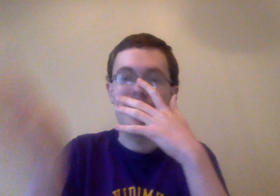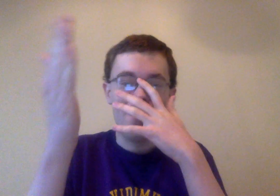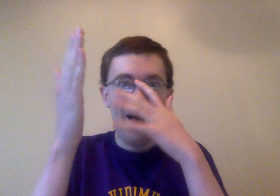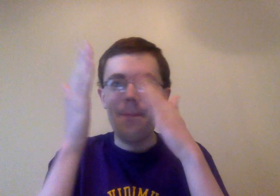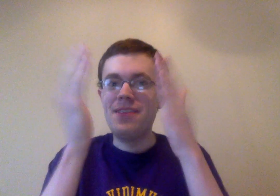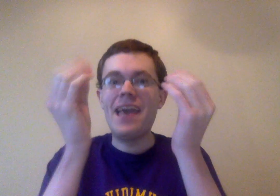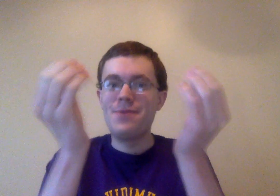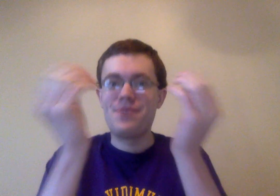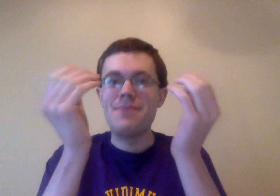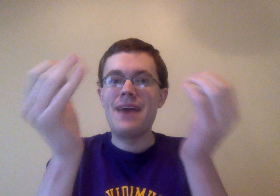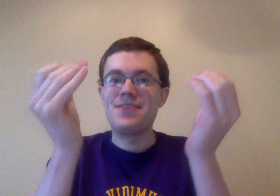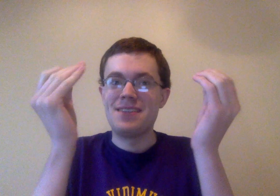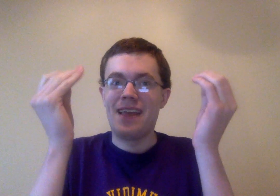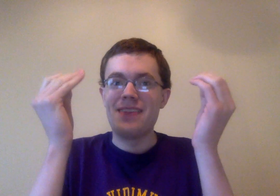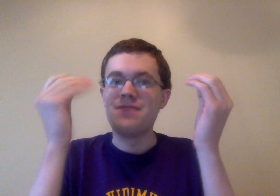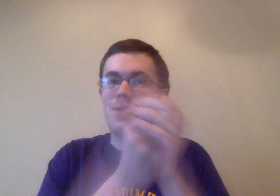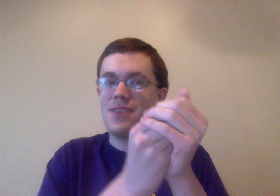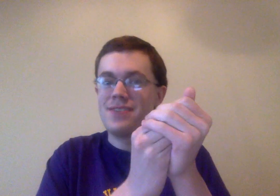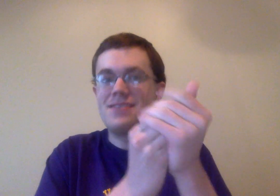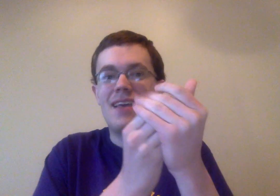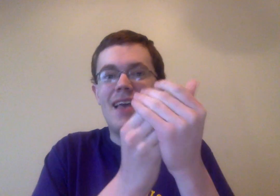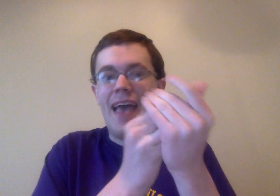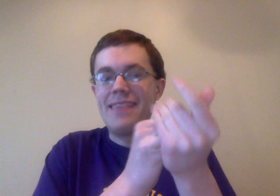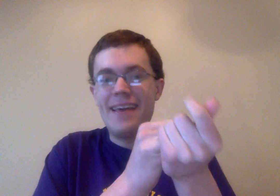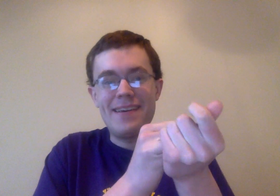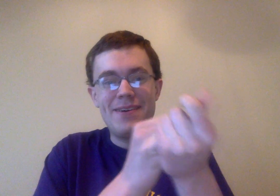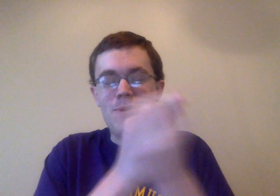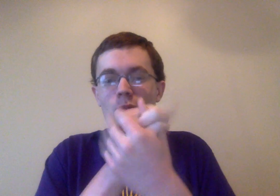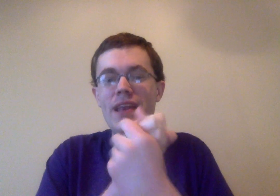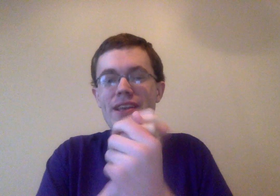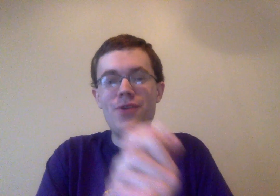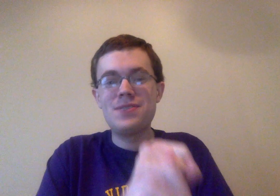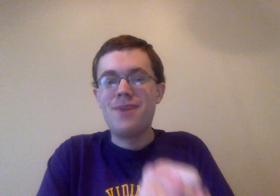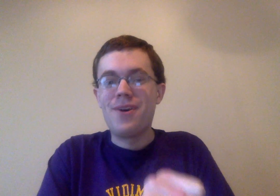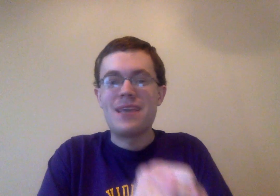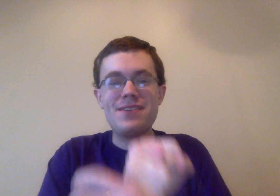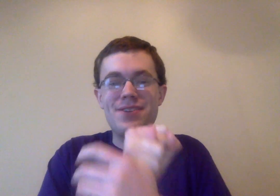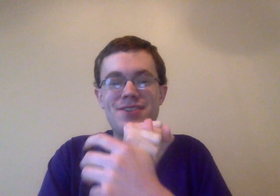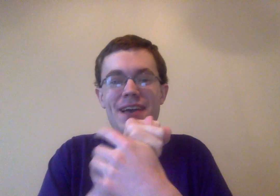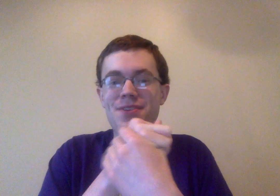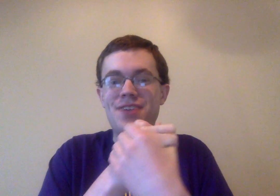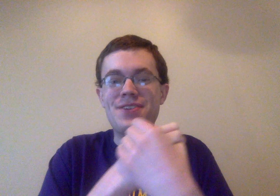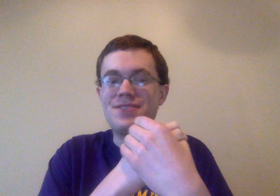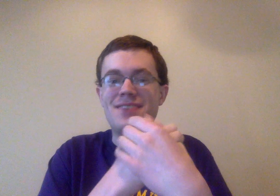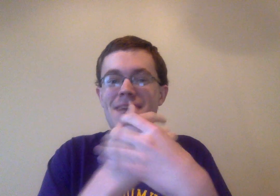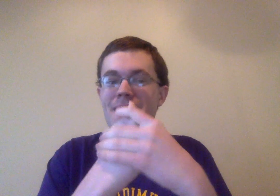but in the end what really matters is that I love to know things. And, like, way to go, Orochimaru, telling your child that gender just does not matter.